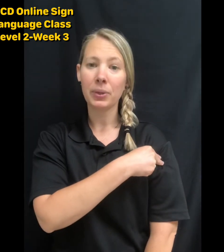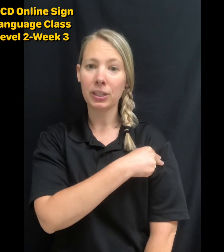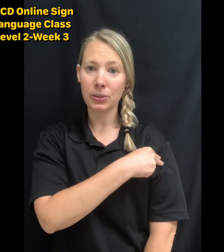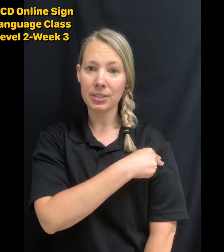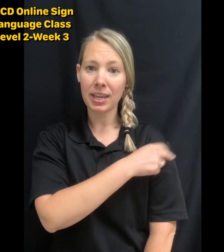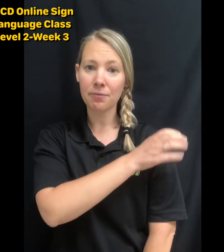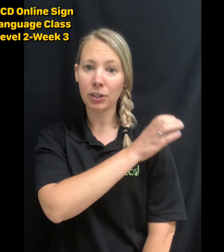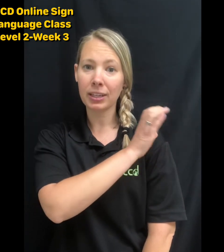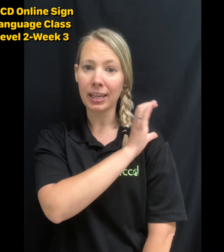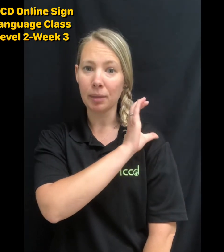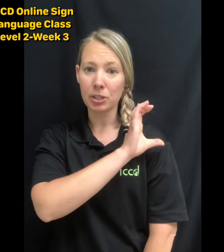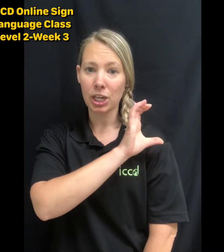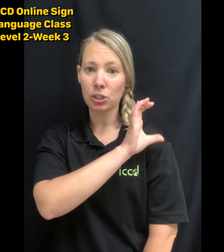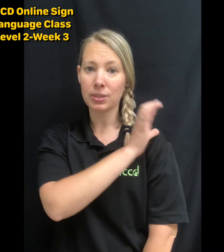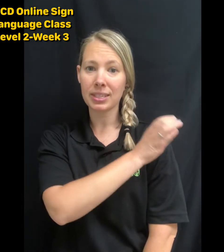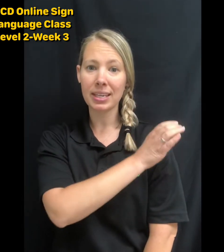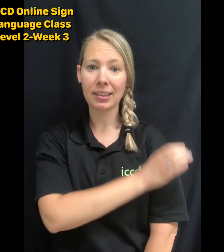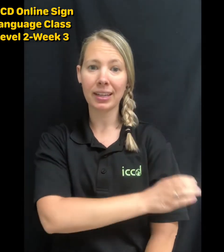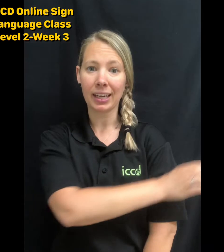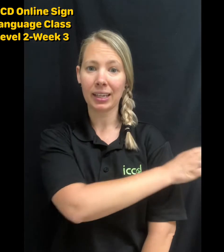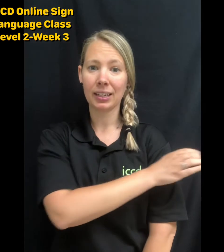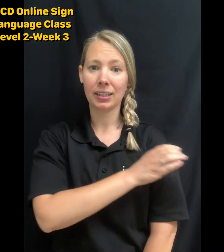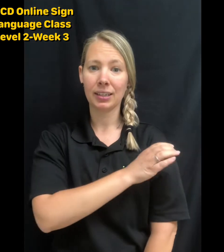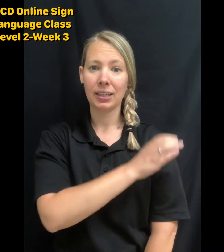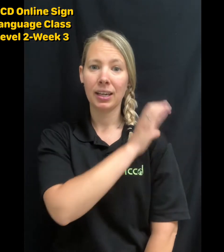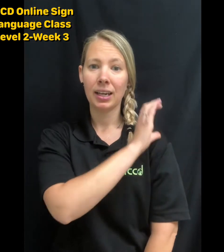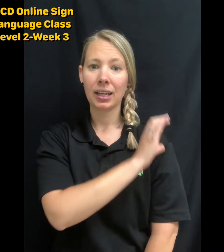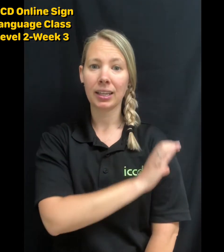can do the same for clinic, but change to a C. Clinic. Clinic.